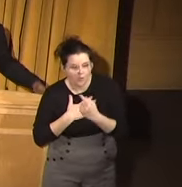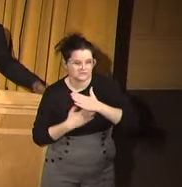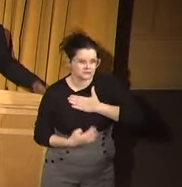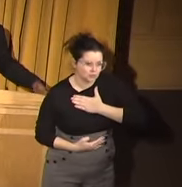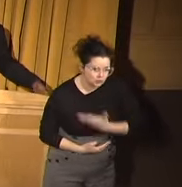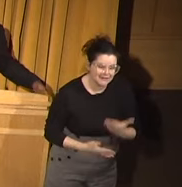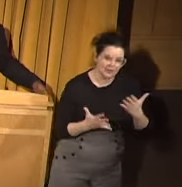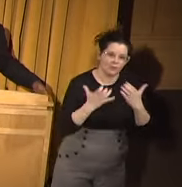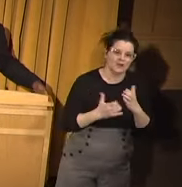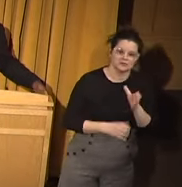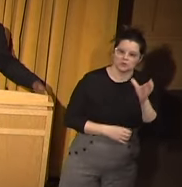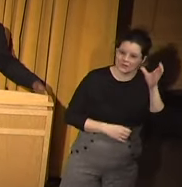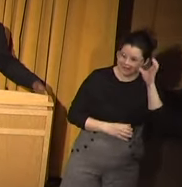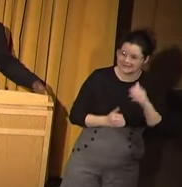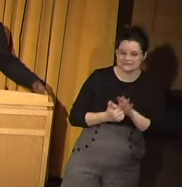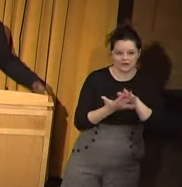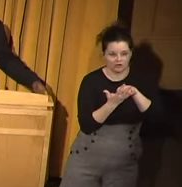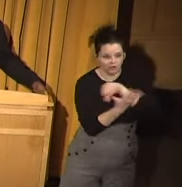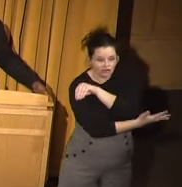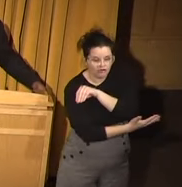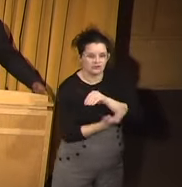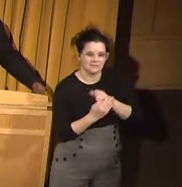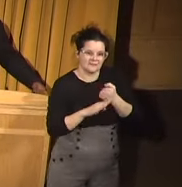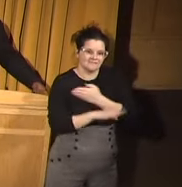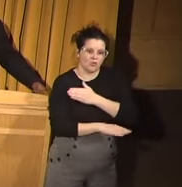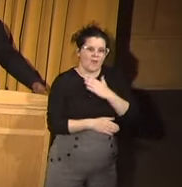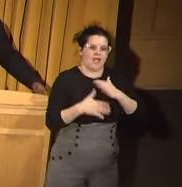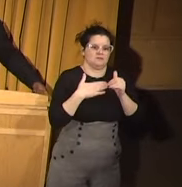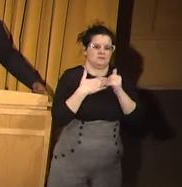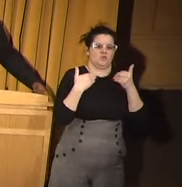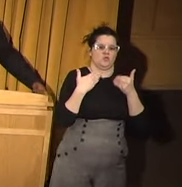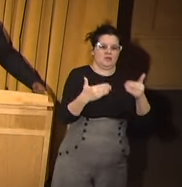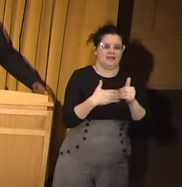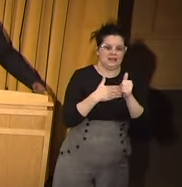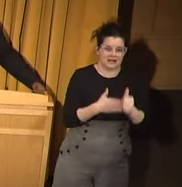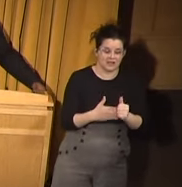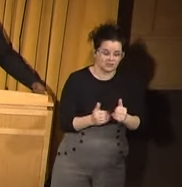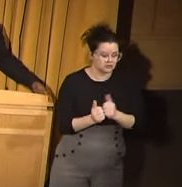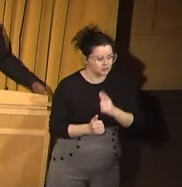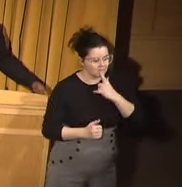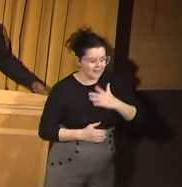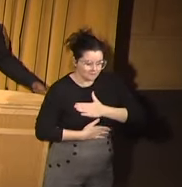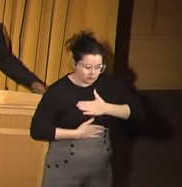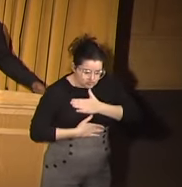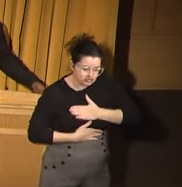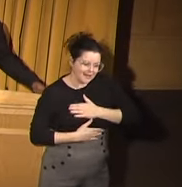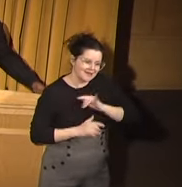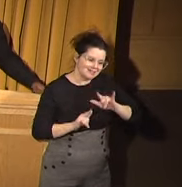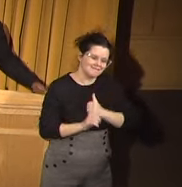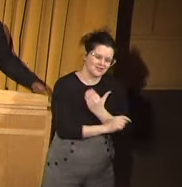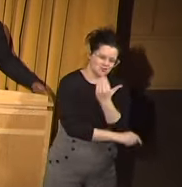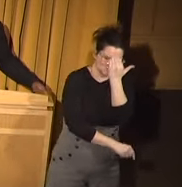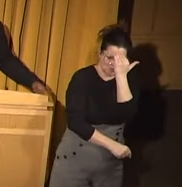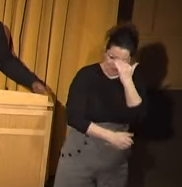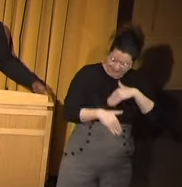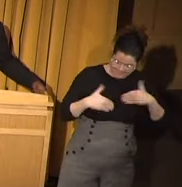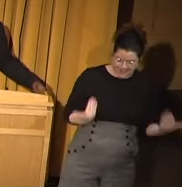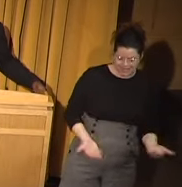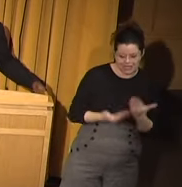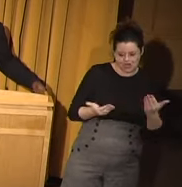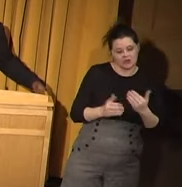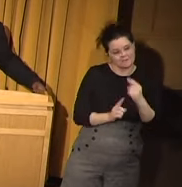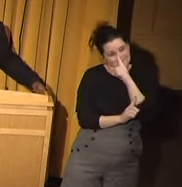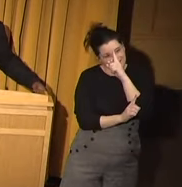and wanting to listen, learn before leading. So, I appreciate and love you. And you know I'm here